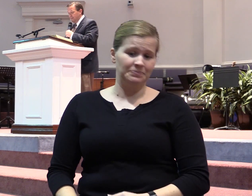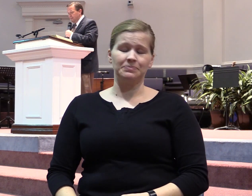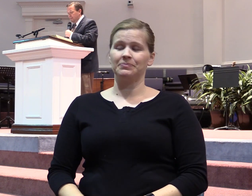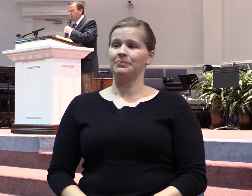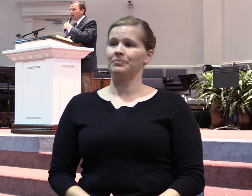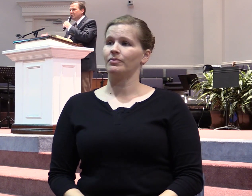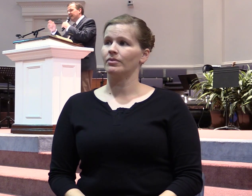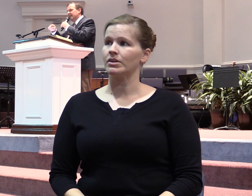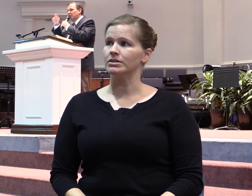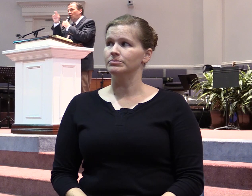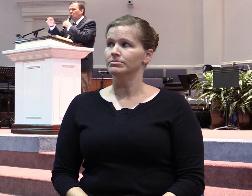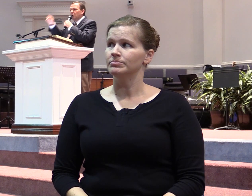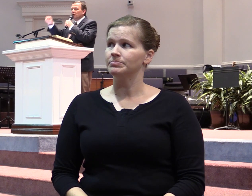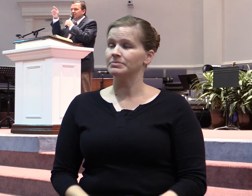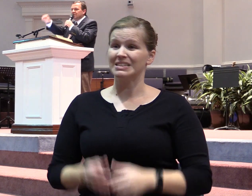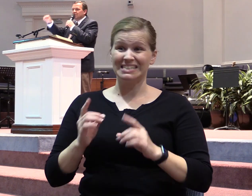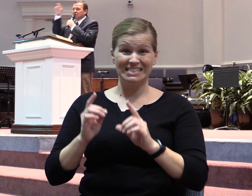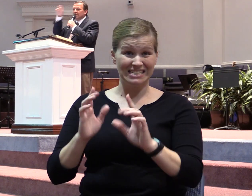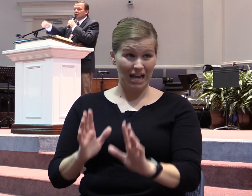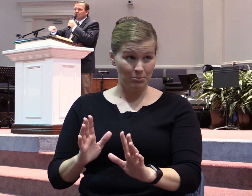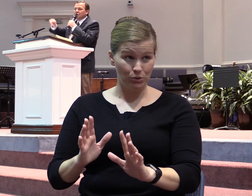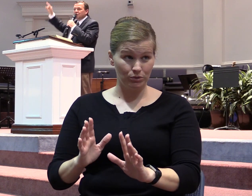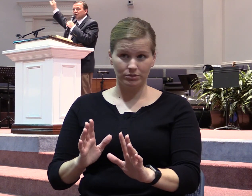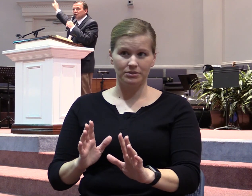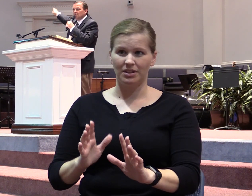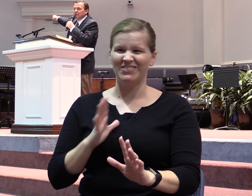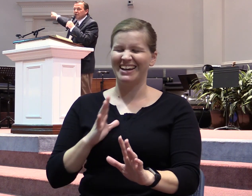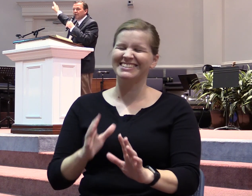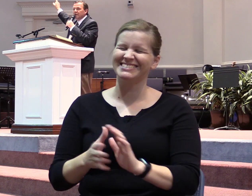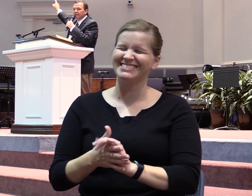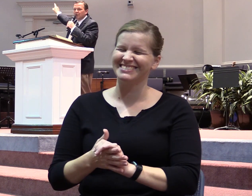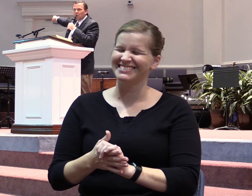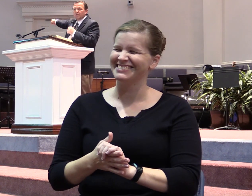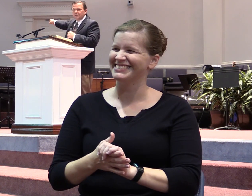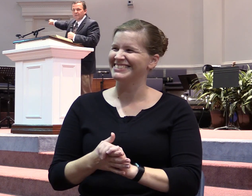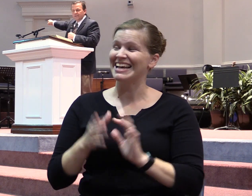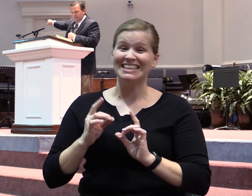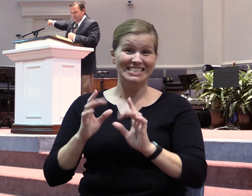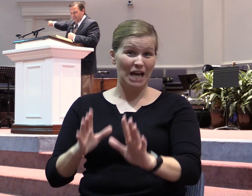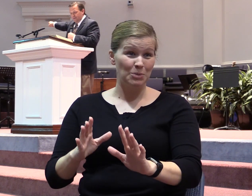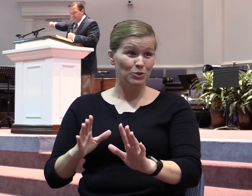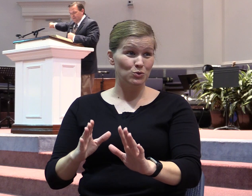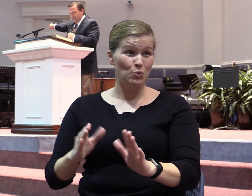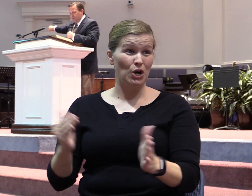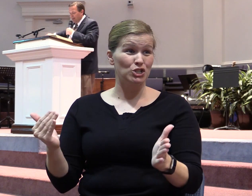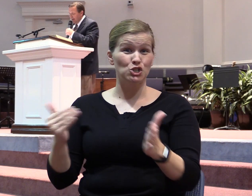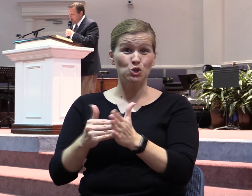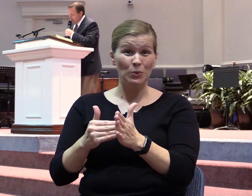They were taking their own brothers and sisters in the church to sue each other in the court. The Galatian